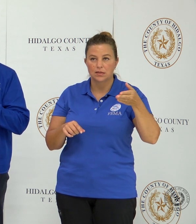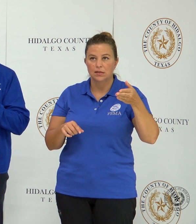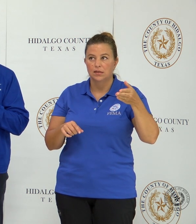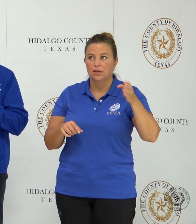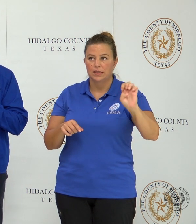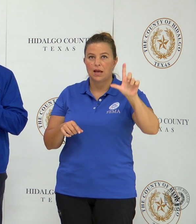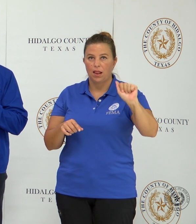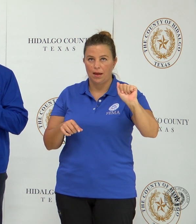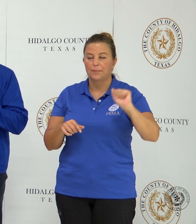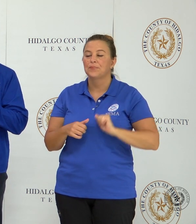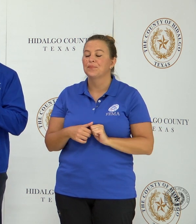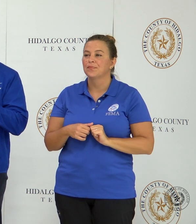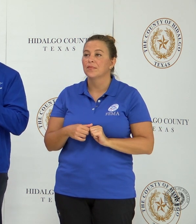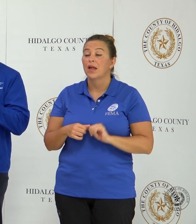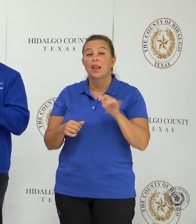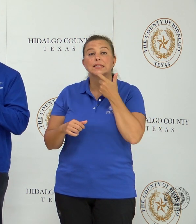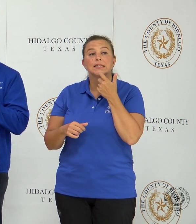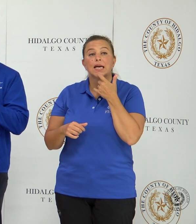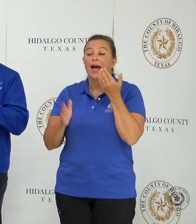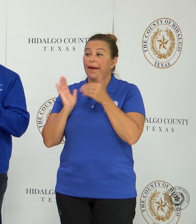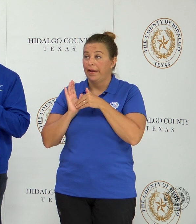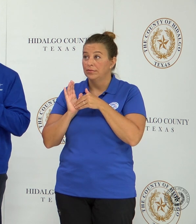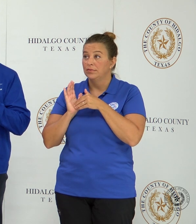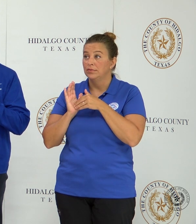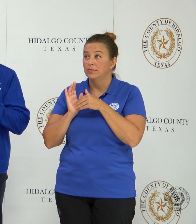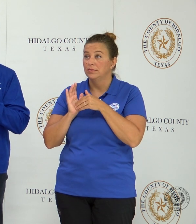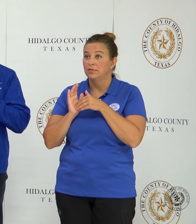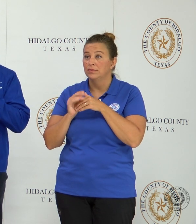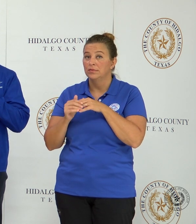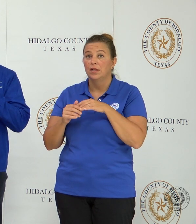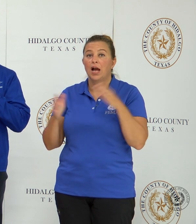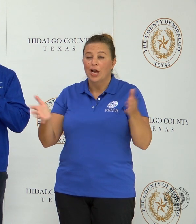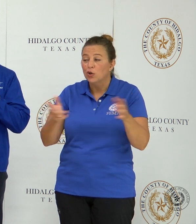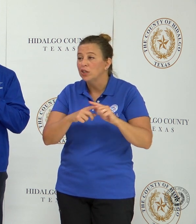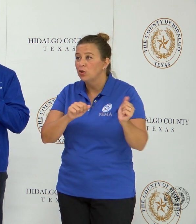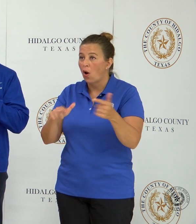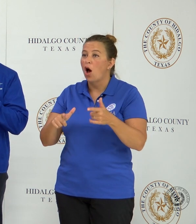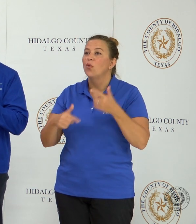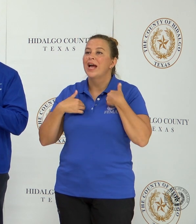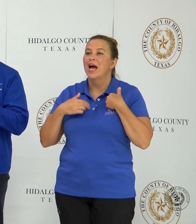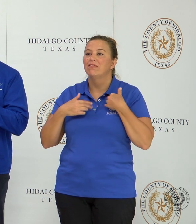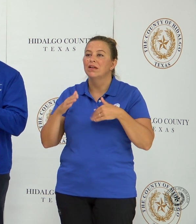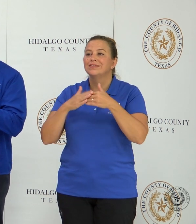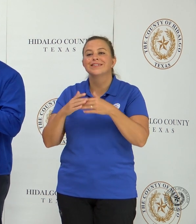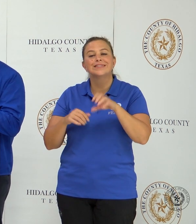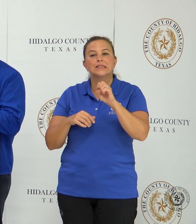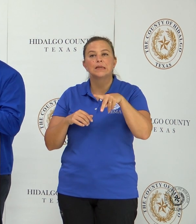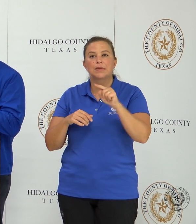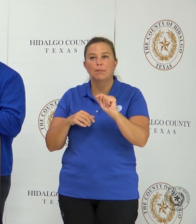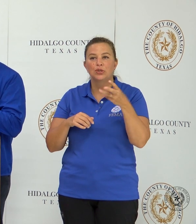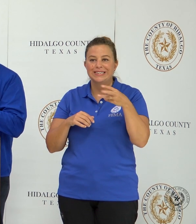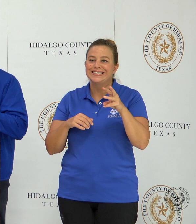ela. And like I say, again, encourage everyone, we got on to September 16th. That's our